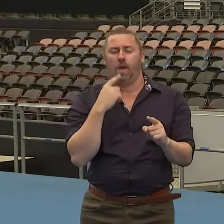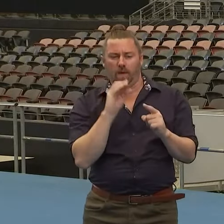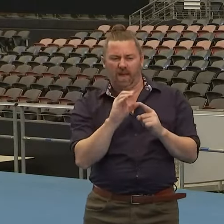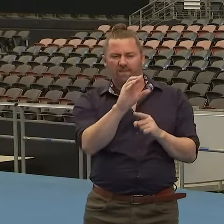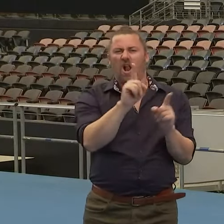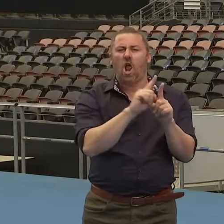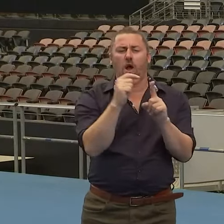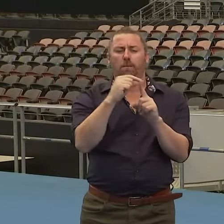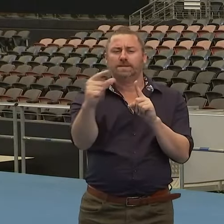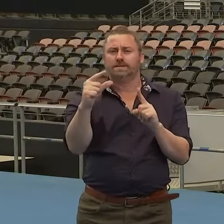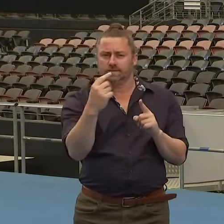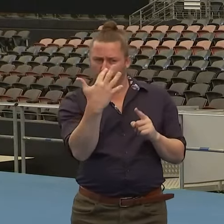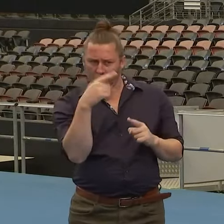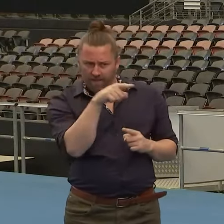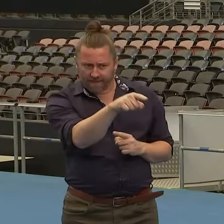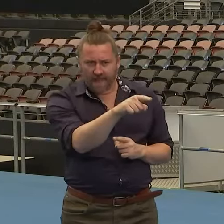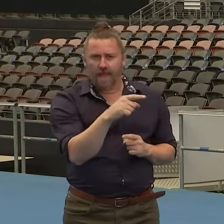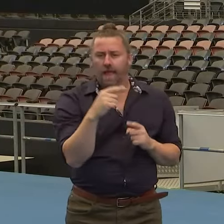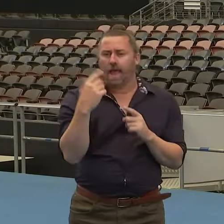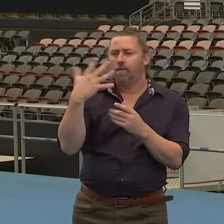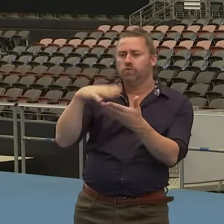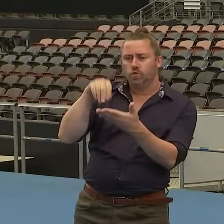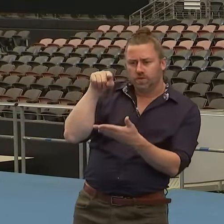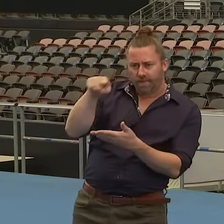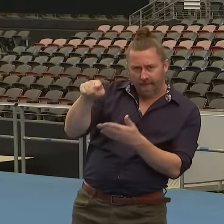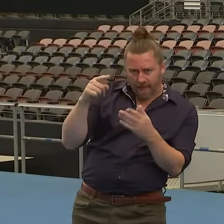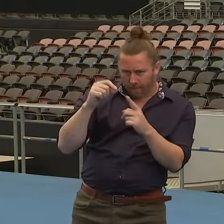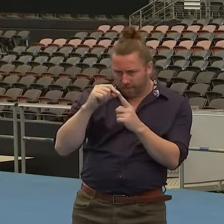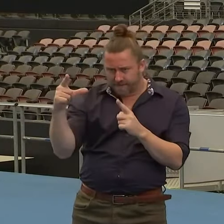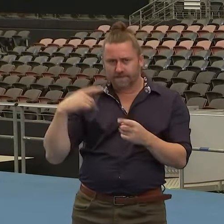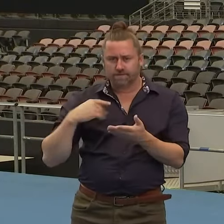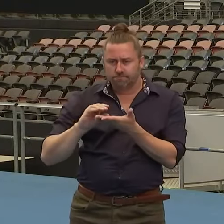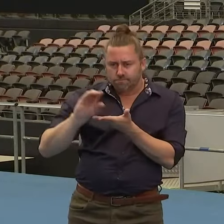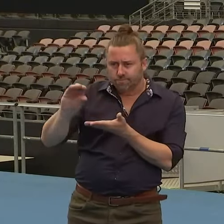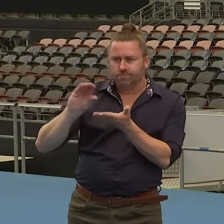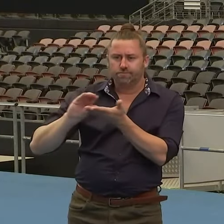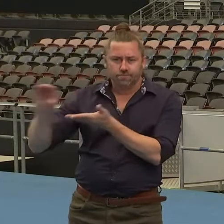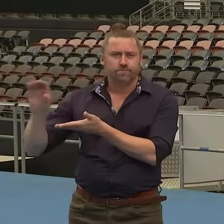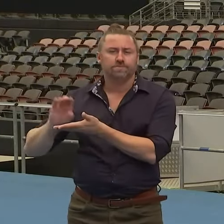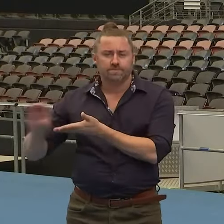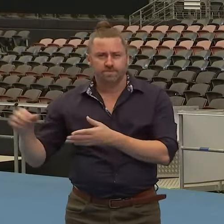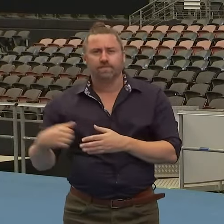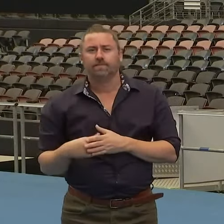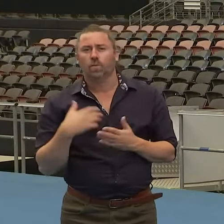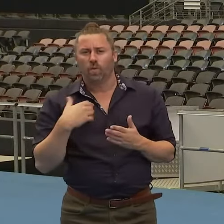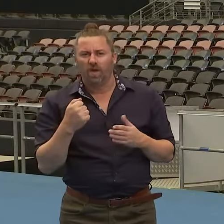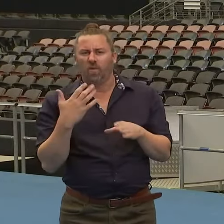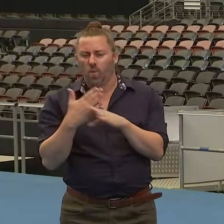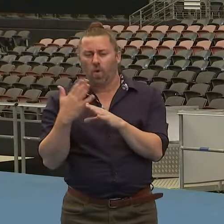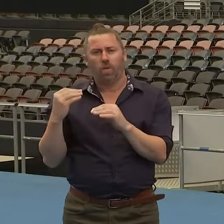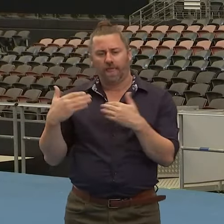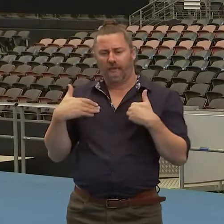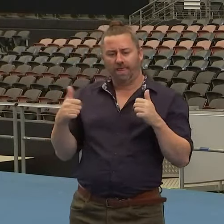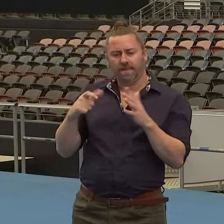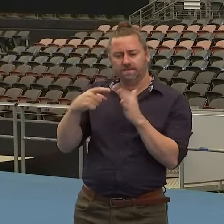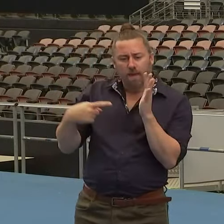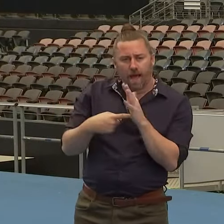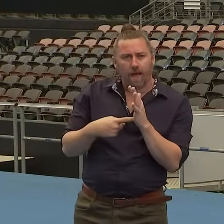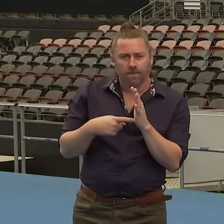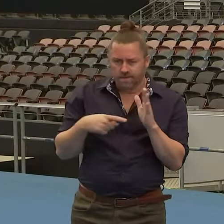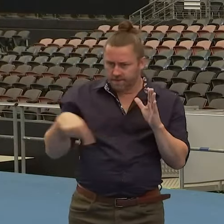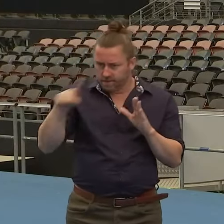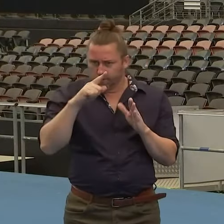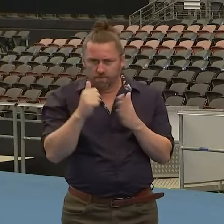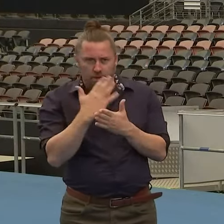we have. And we will be getting more supplies and we're working with health and we're working with state development to ensure that we have adequate